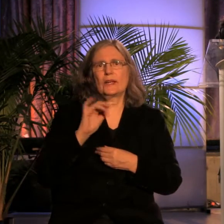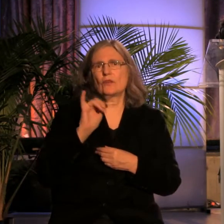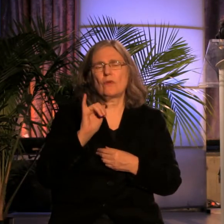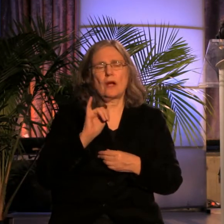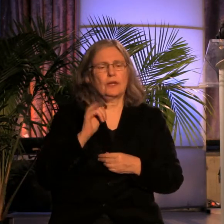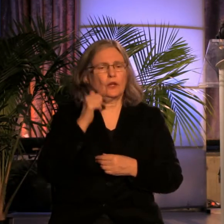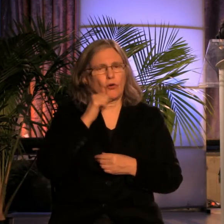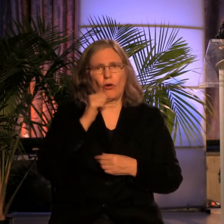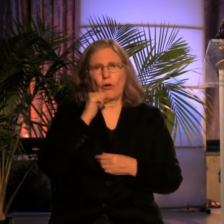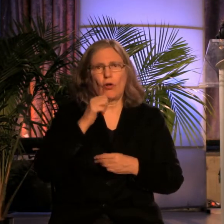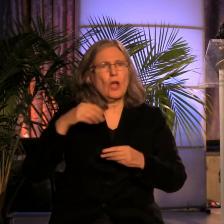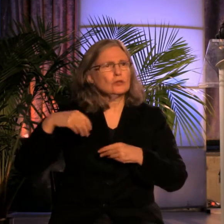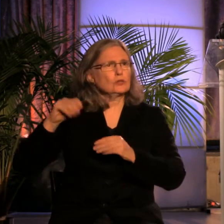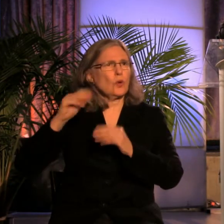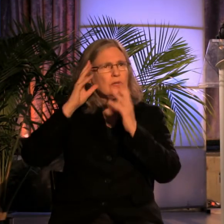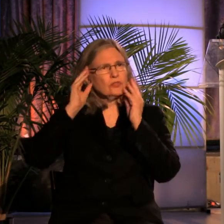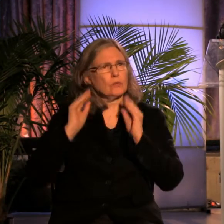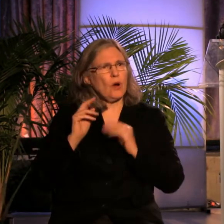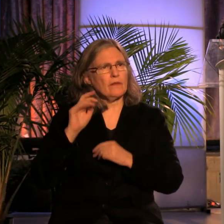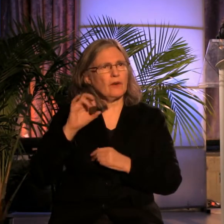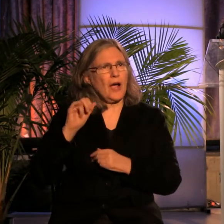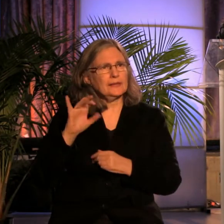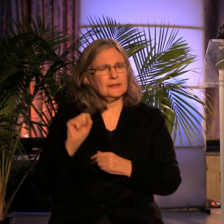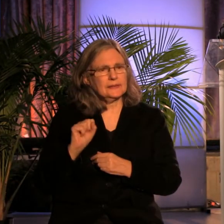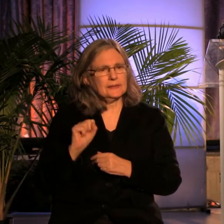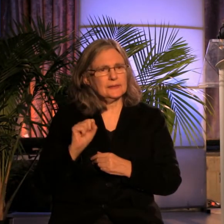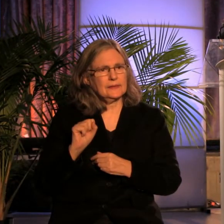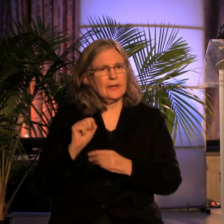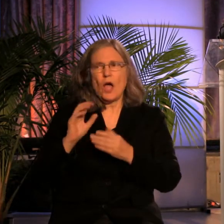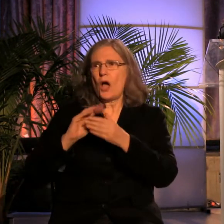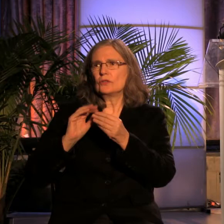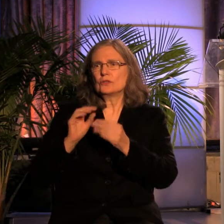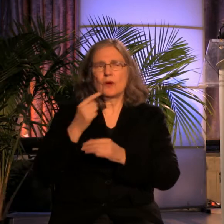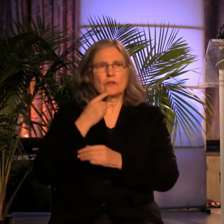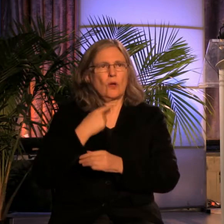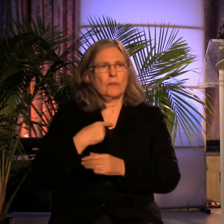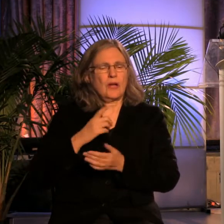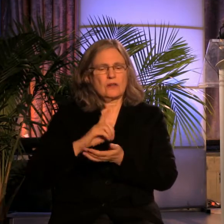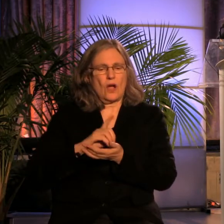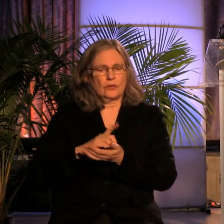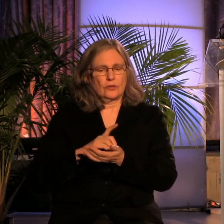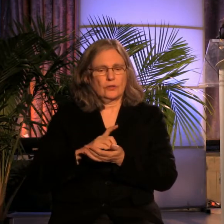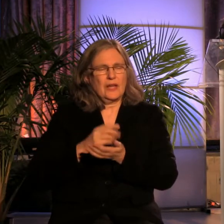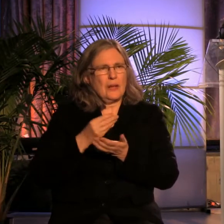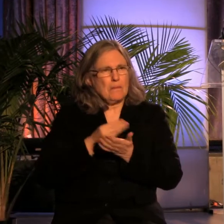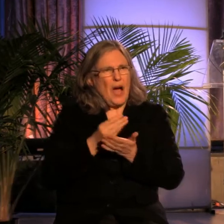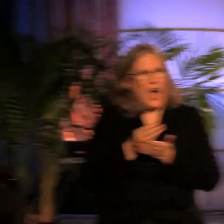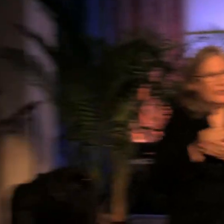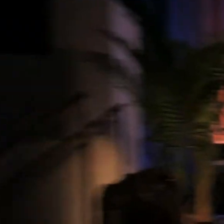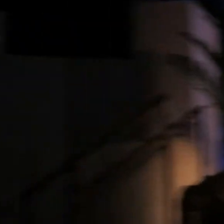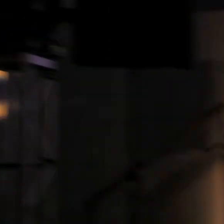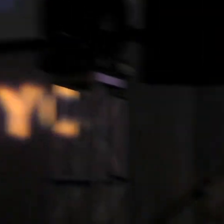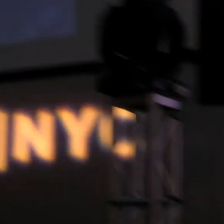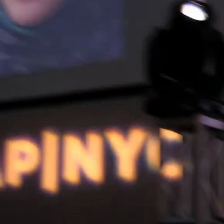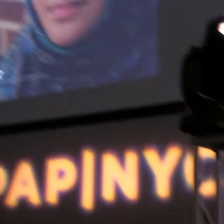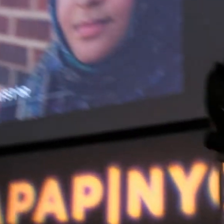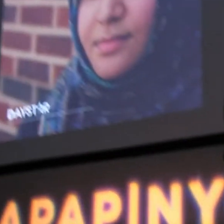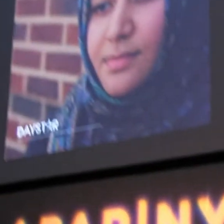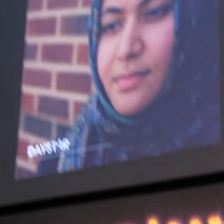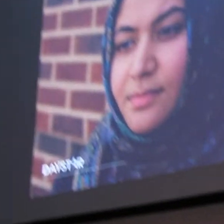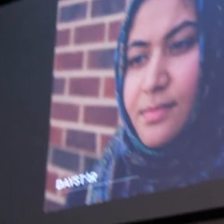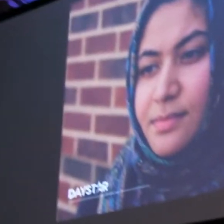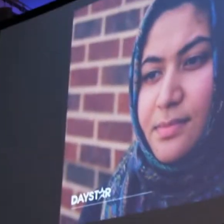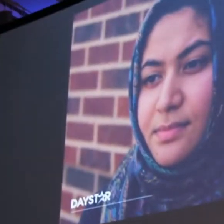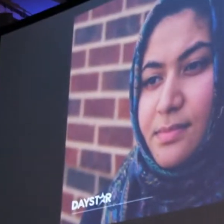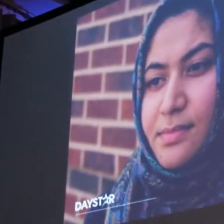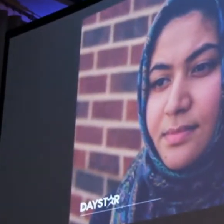bride for ISIS, a story told to me by a young Iraqi doctor who buys as many girls as she can, hoping to smuggle them out of the country.